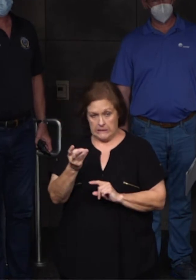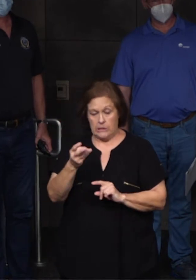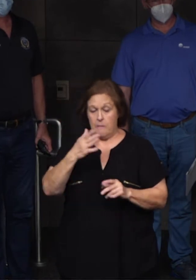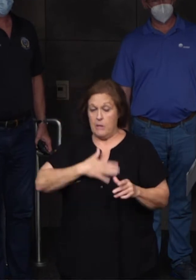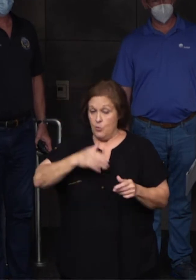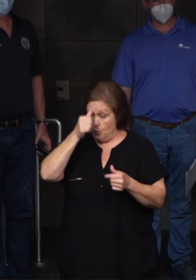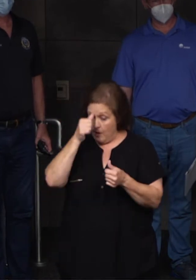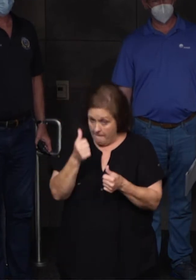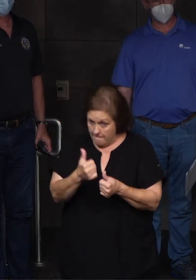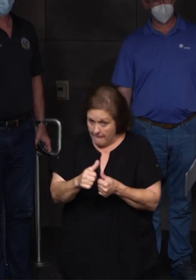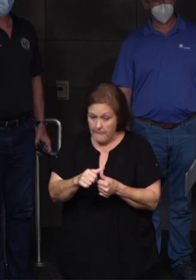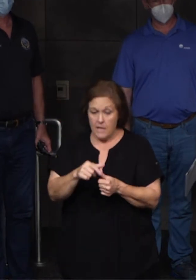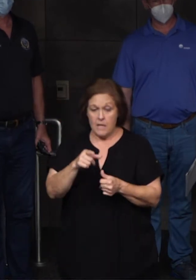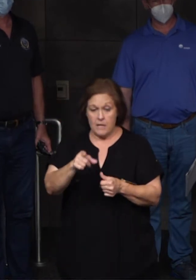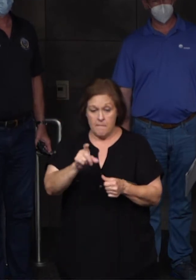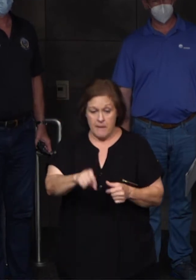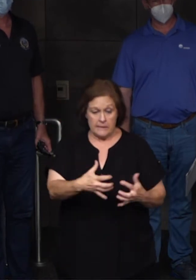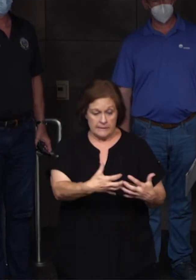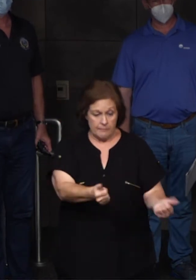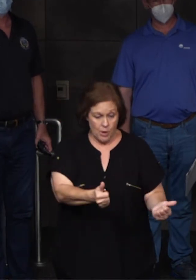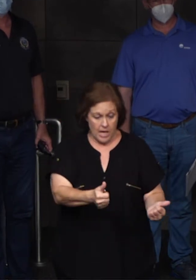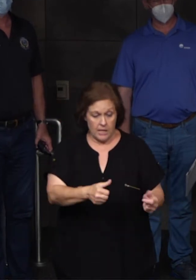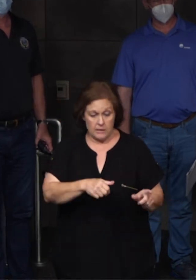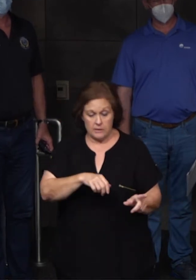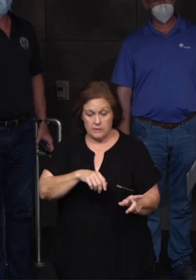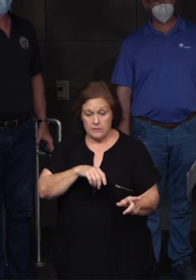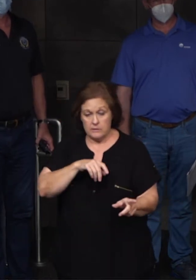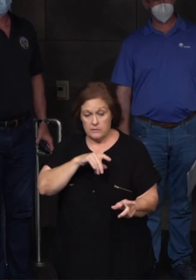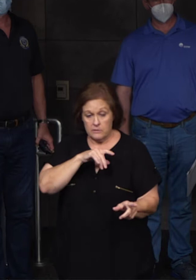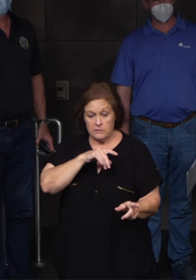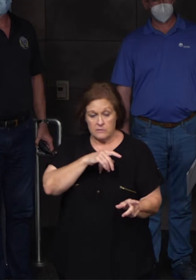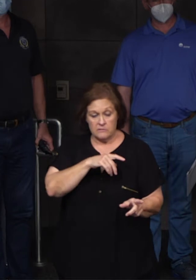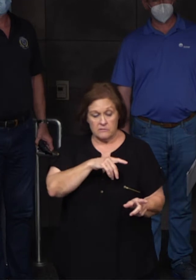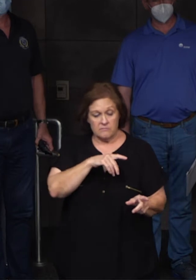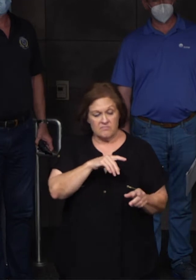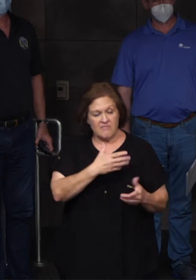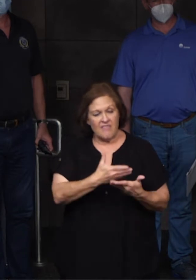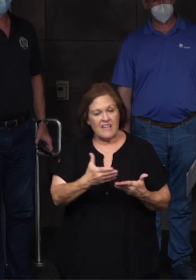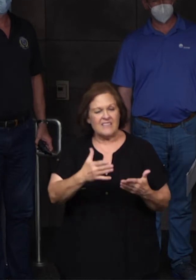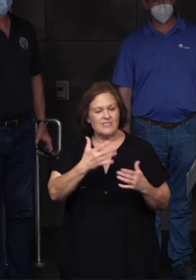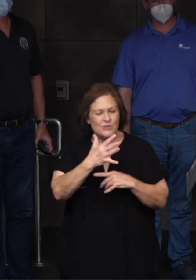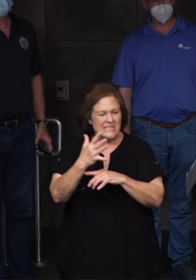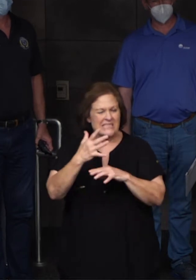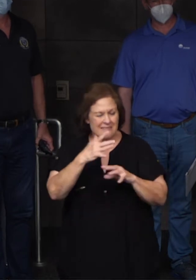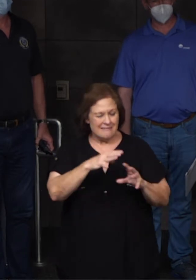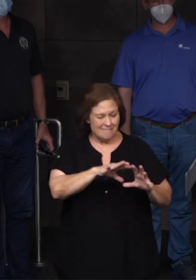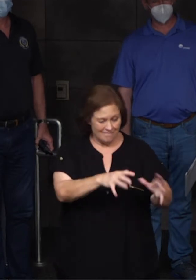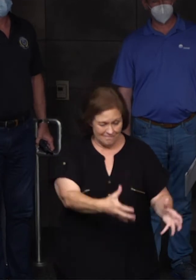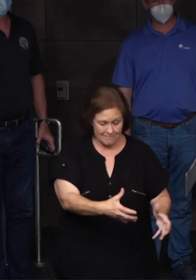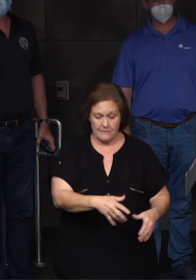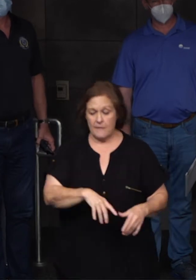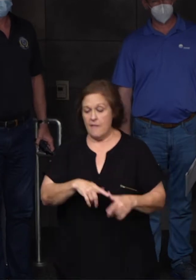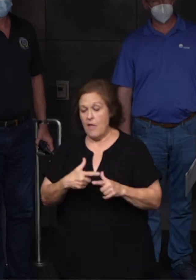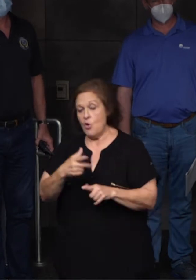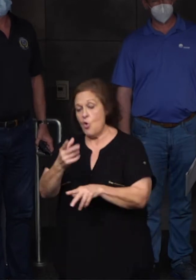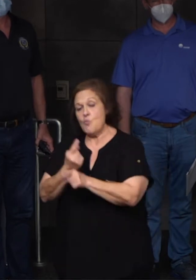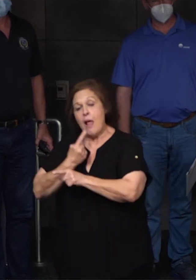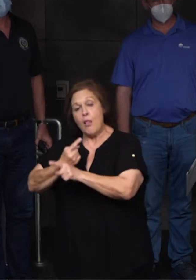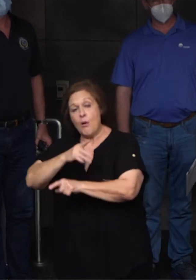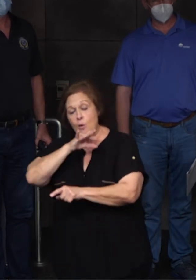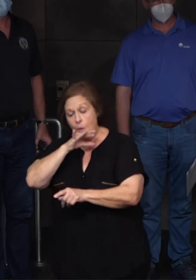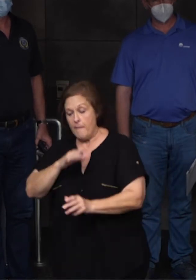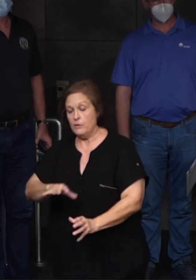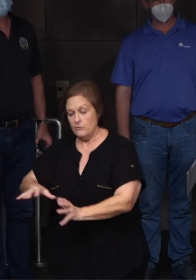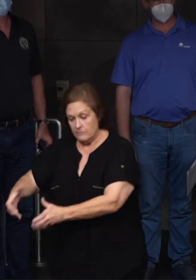remember to separate your debris from your regular garbage. Those are two separate contracts, and we need them separated. And